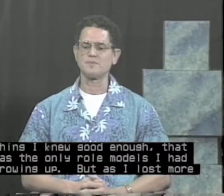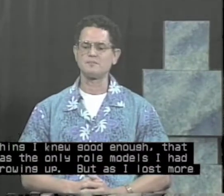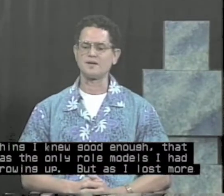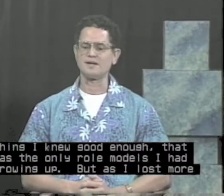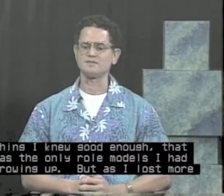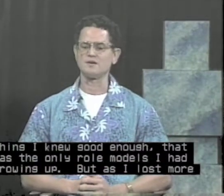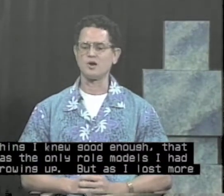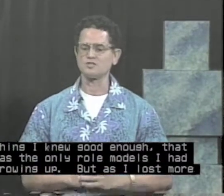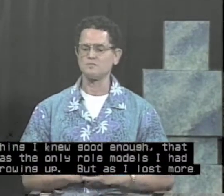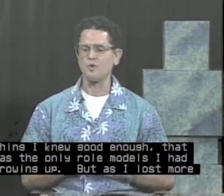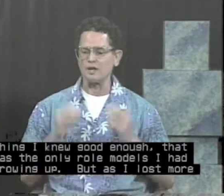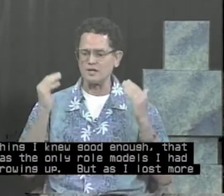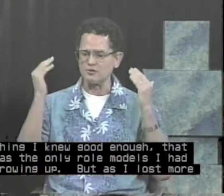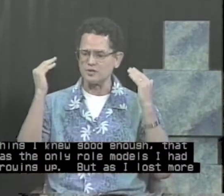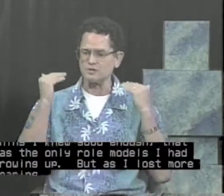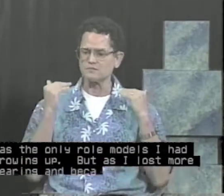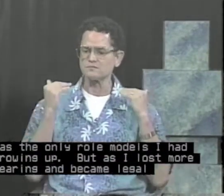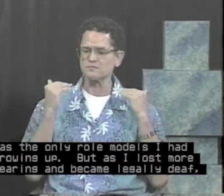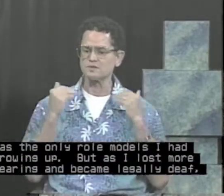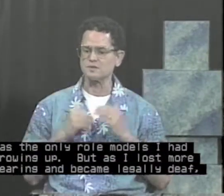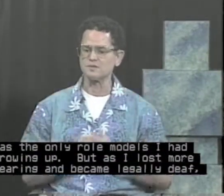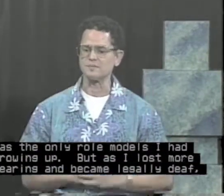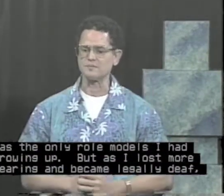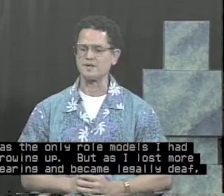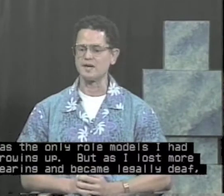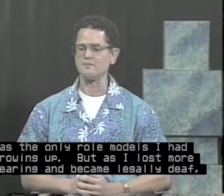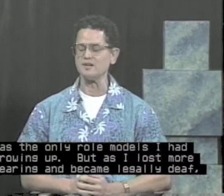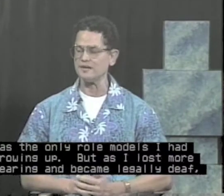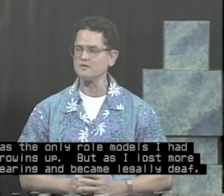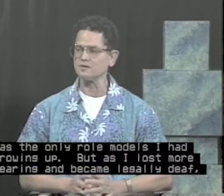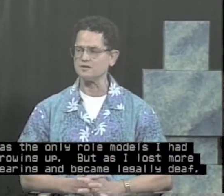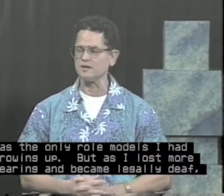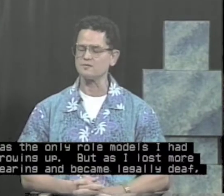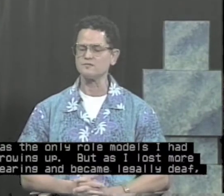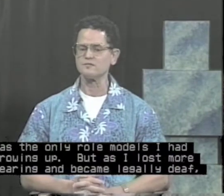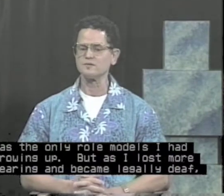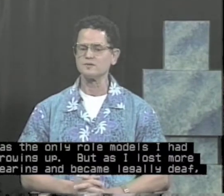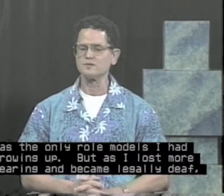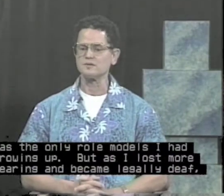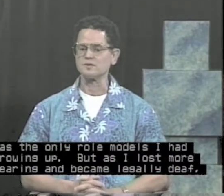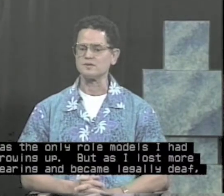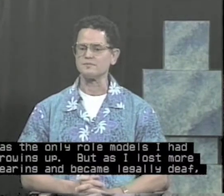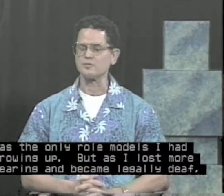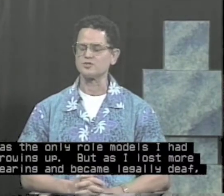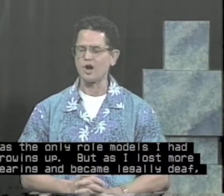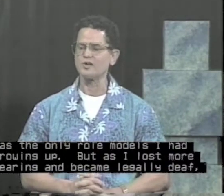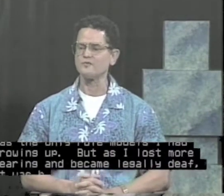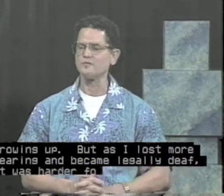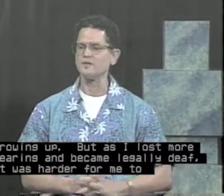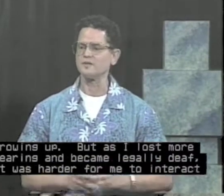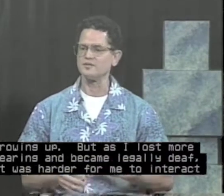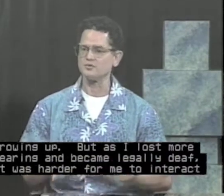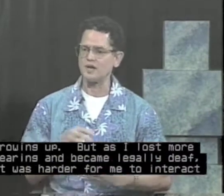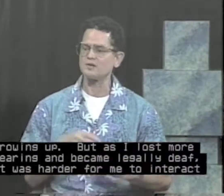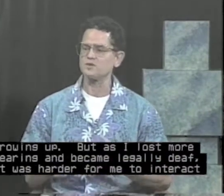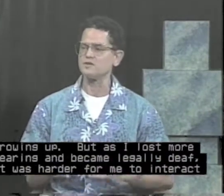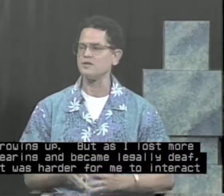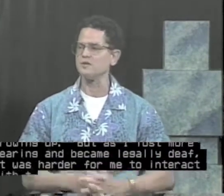But as I lost more hearing and became legally deaf, it was harder for me to interact with the hearing